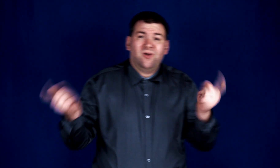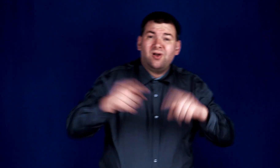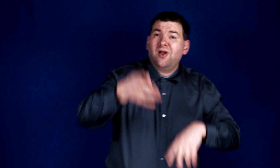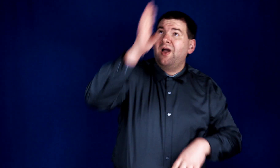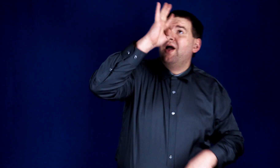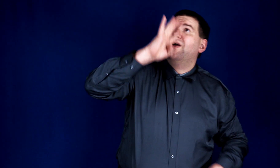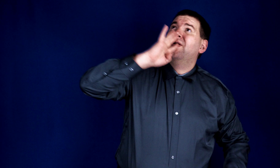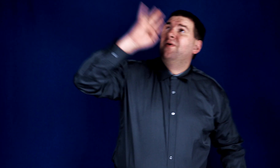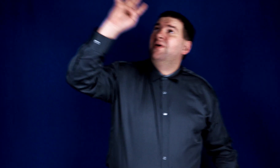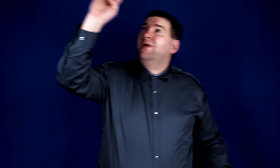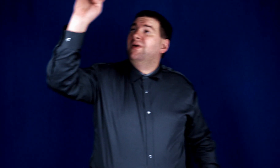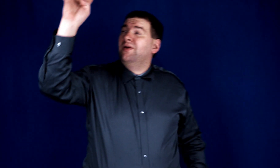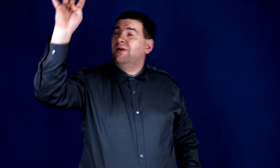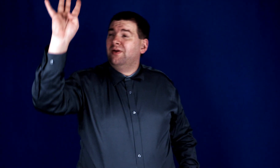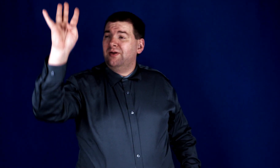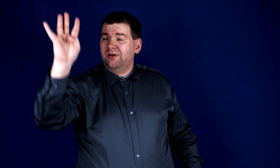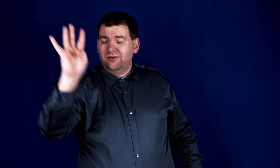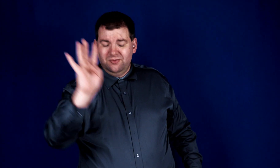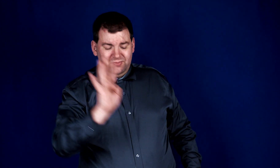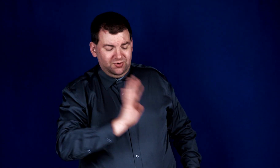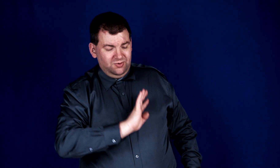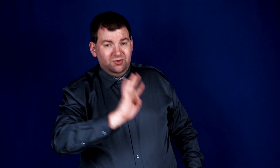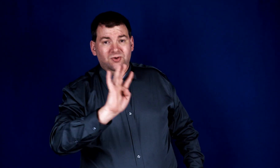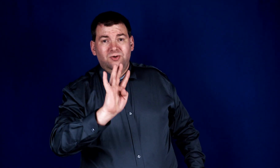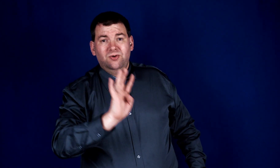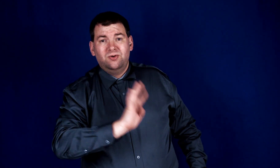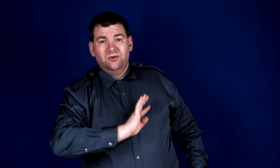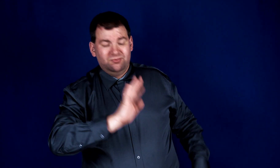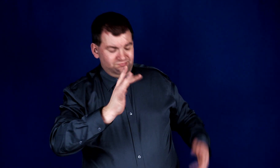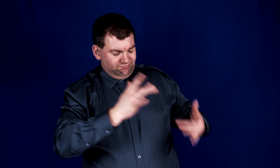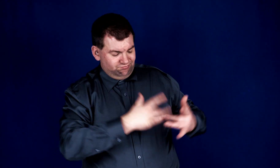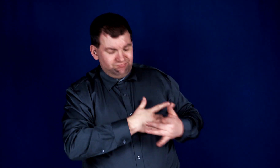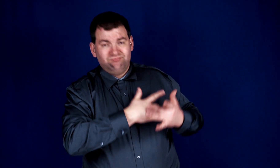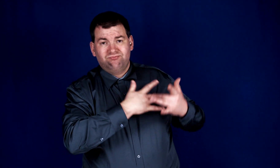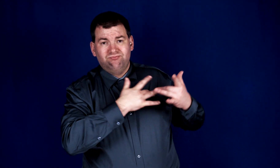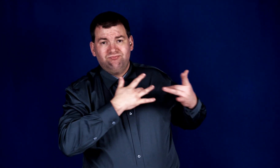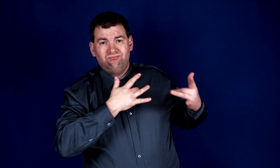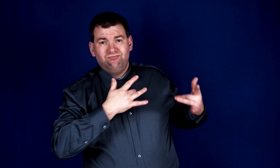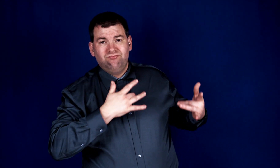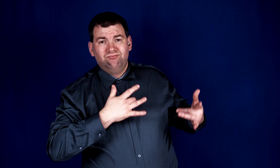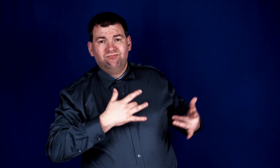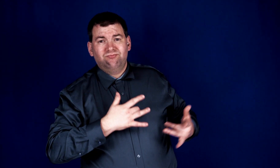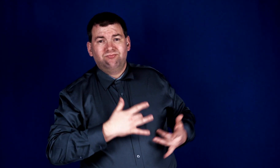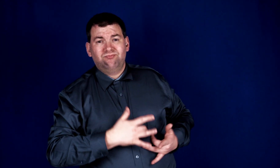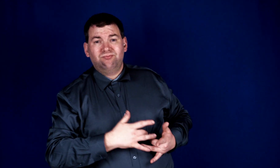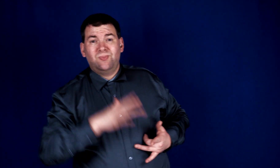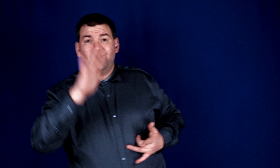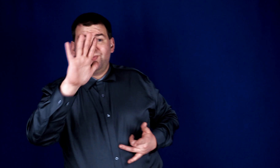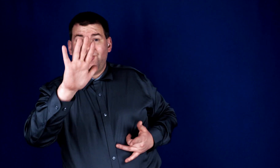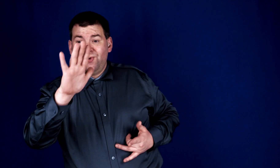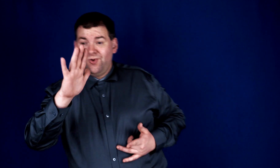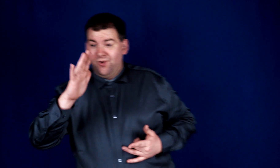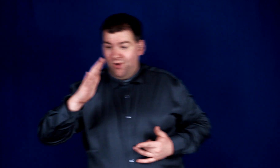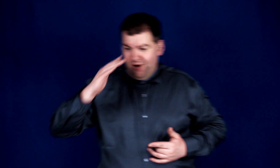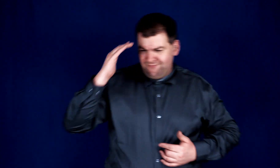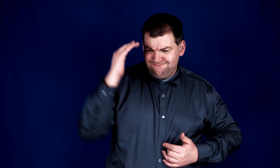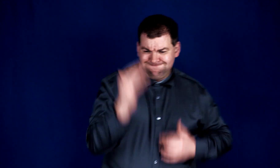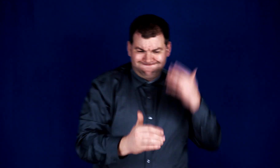God whispers in your heart Your path